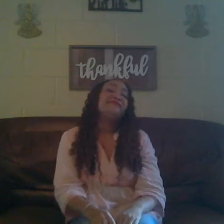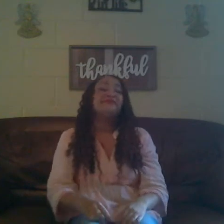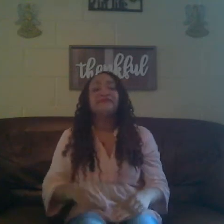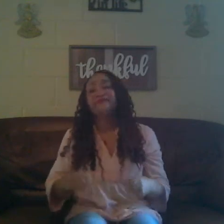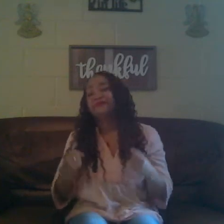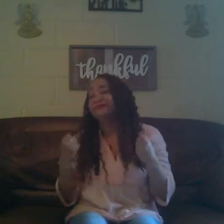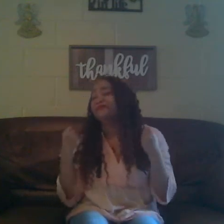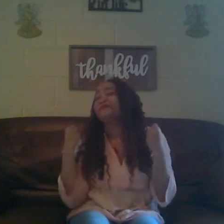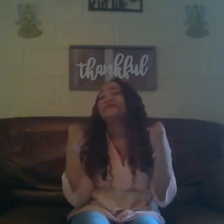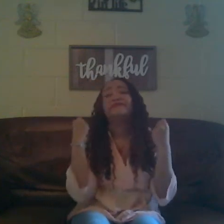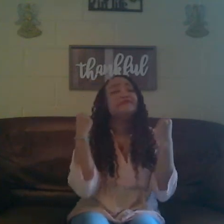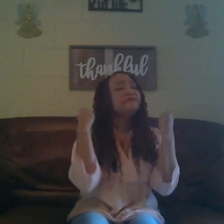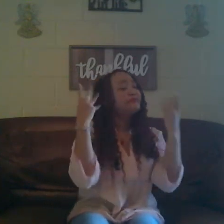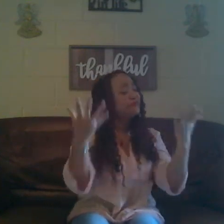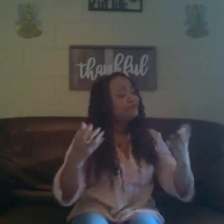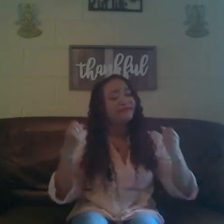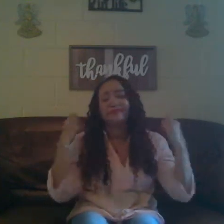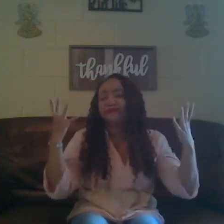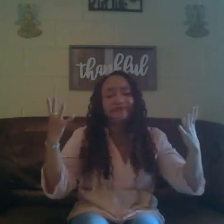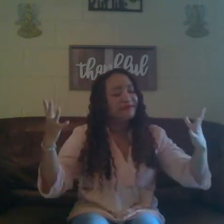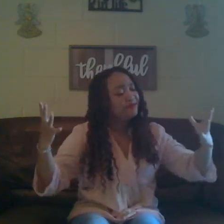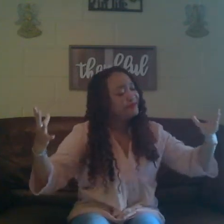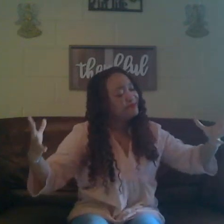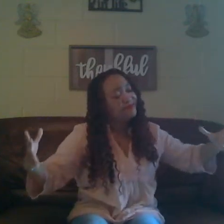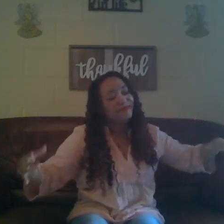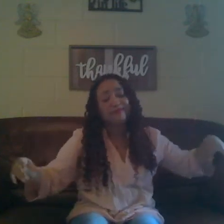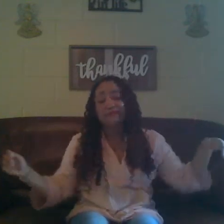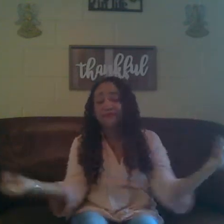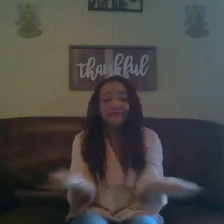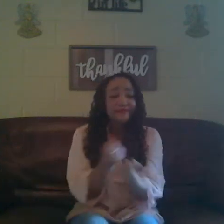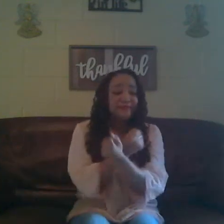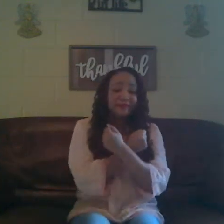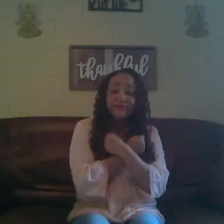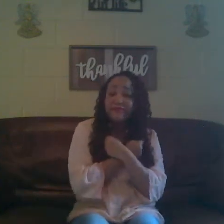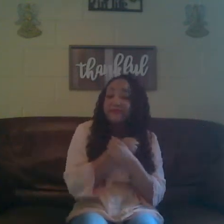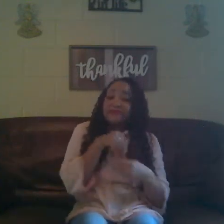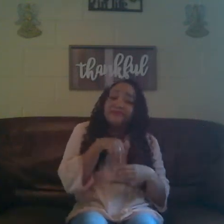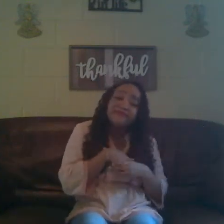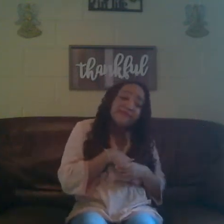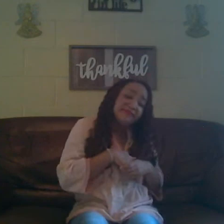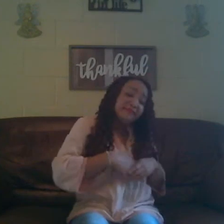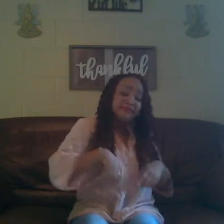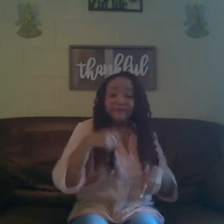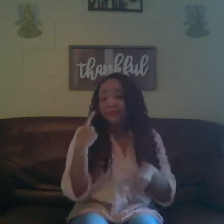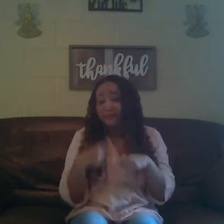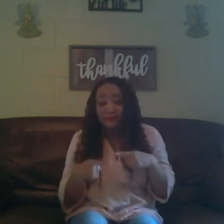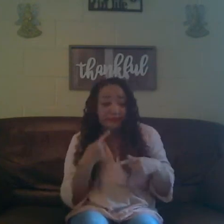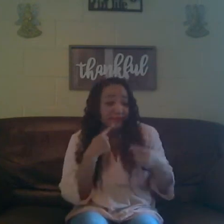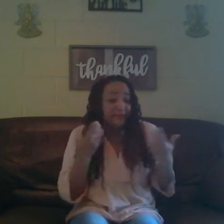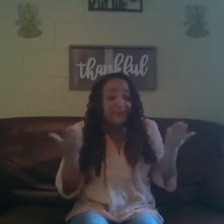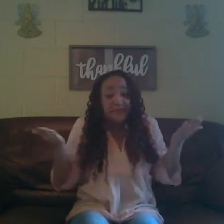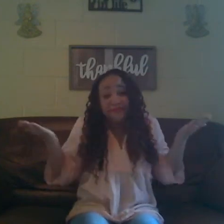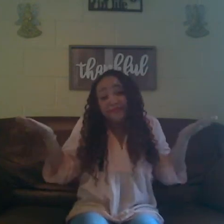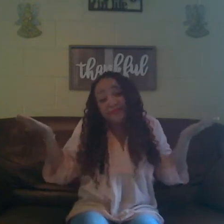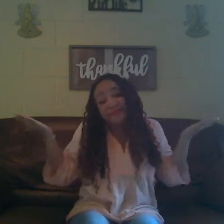How many times Love inside I can say